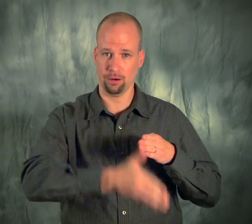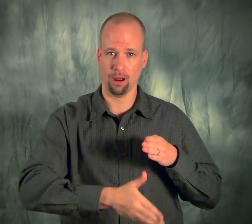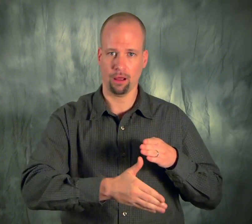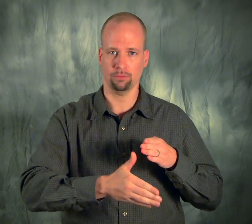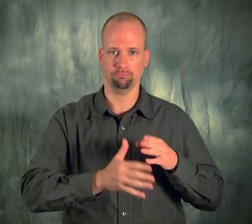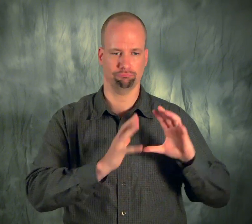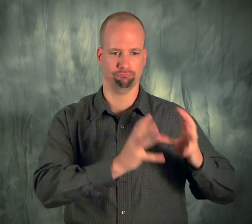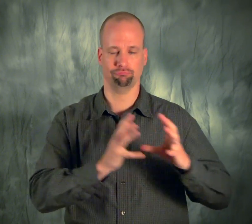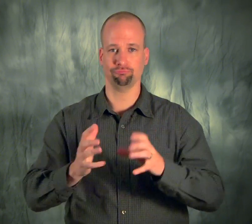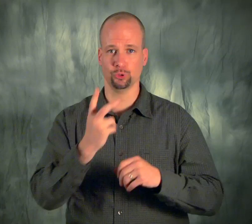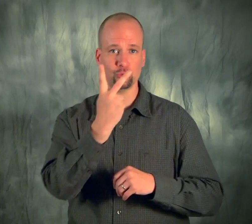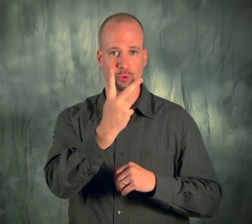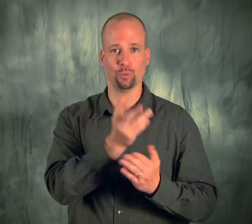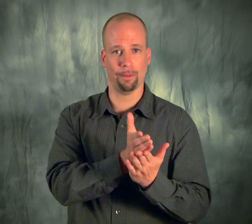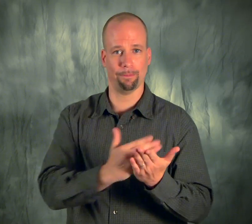This will be done in two parts.